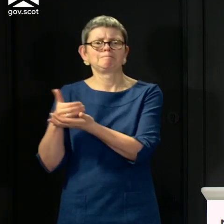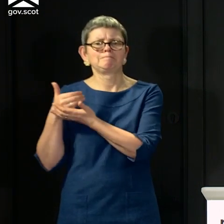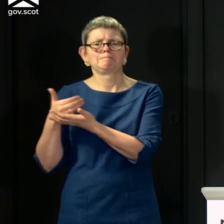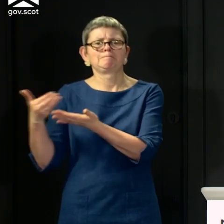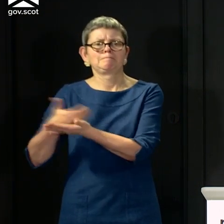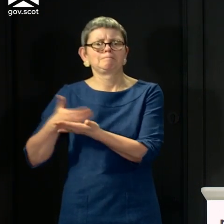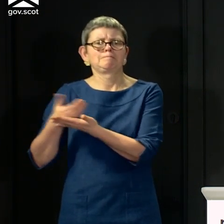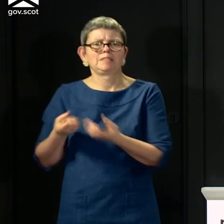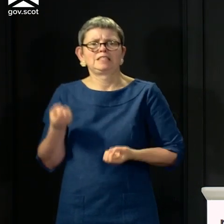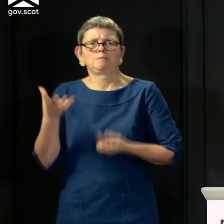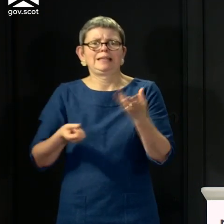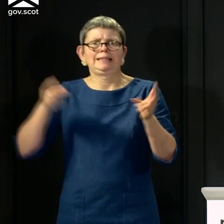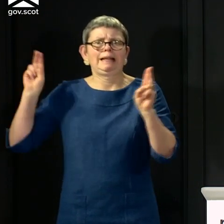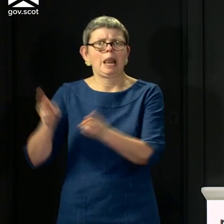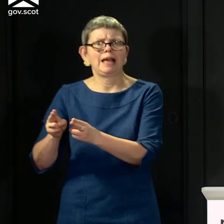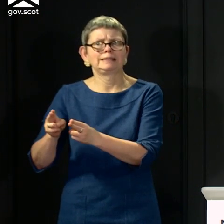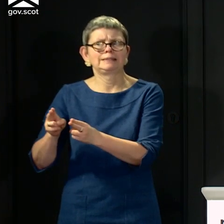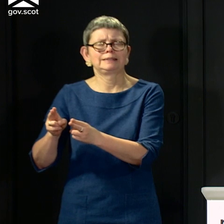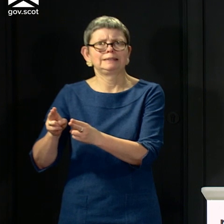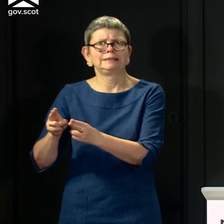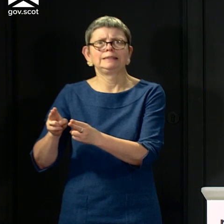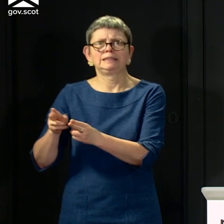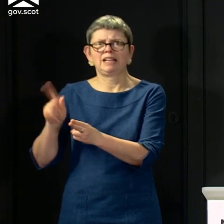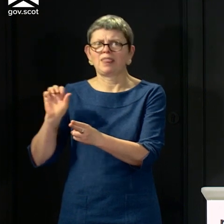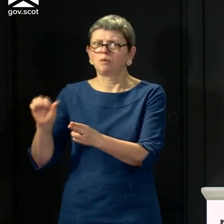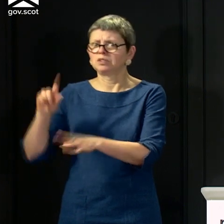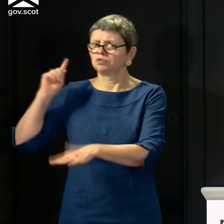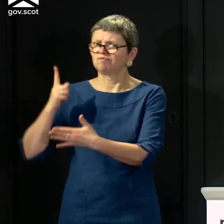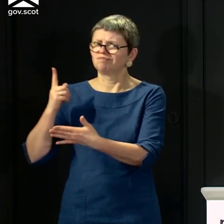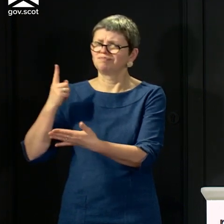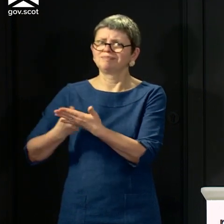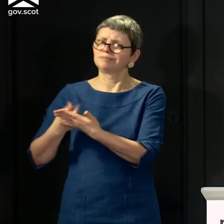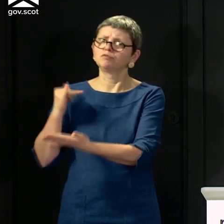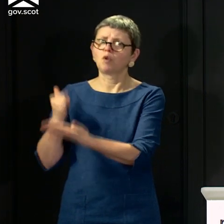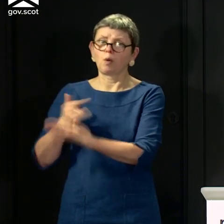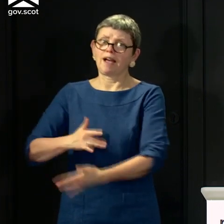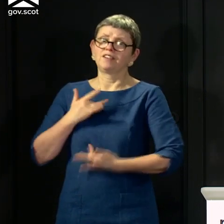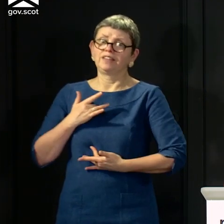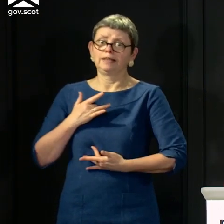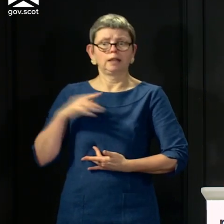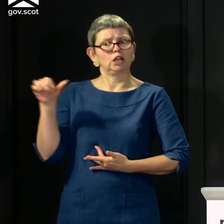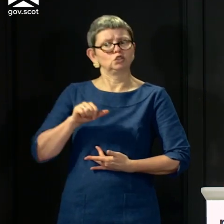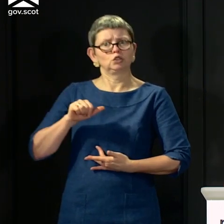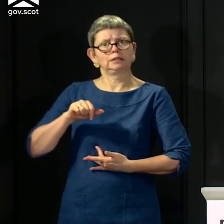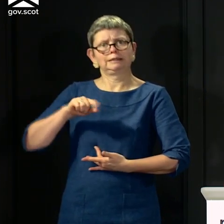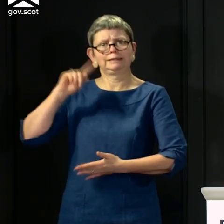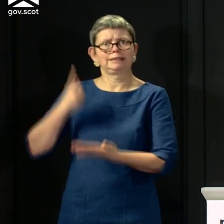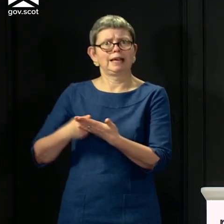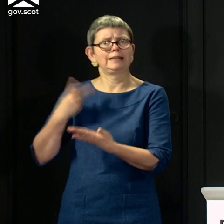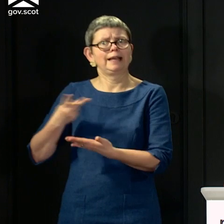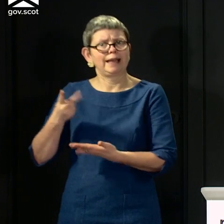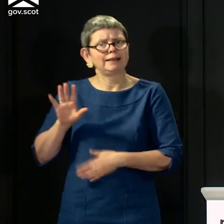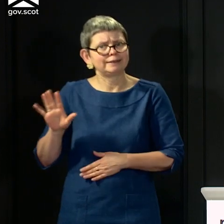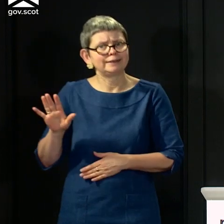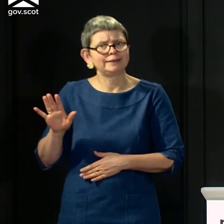crisis. That should not, in my view, be the approach that is taken now. And, you know, clearly the UK government still holds the key